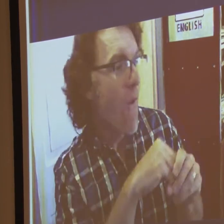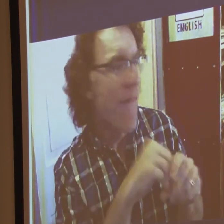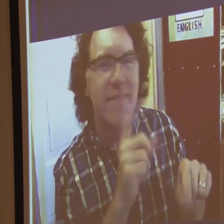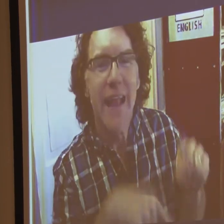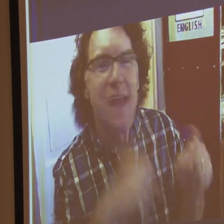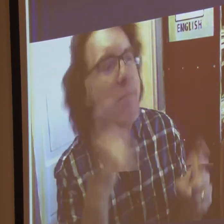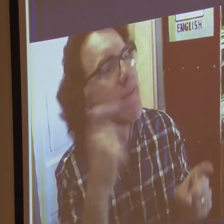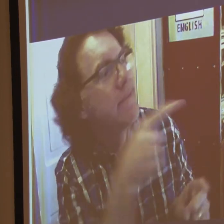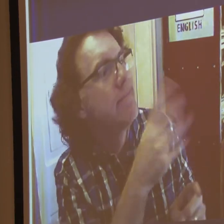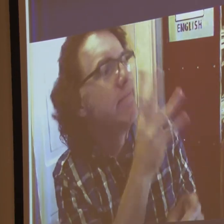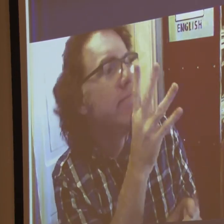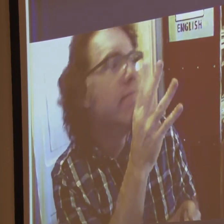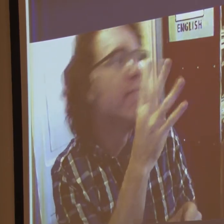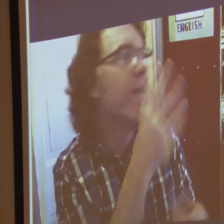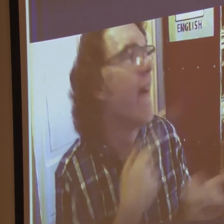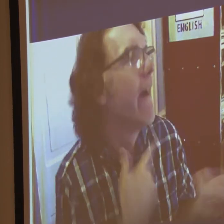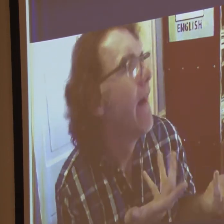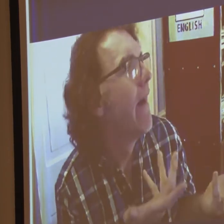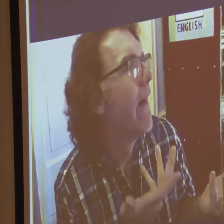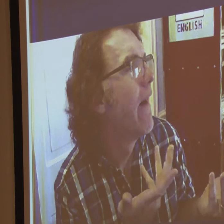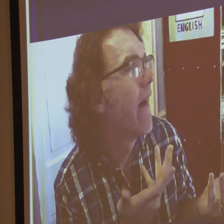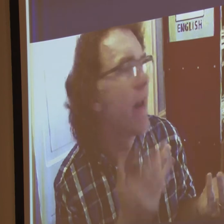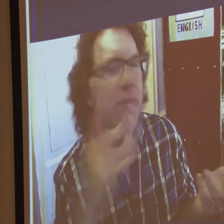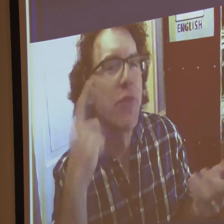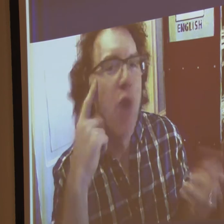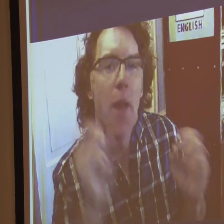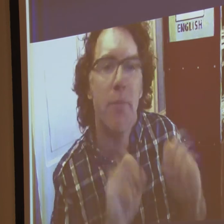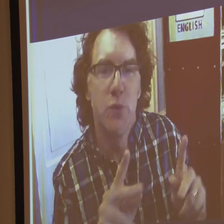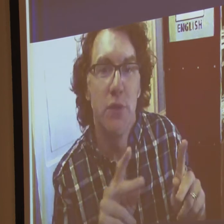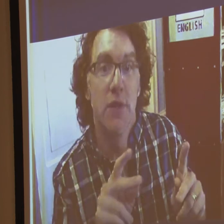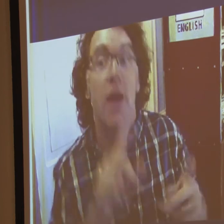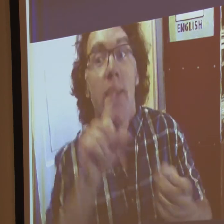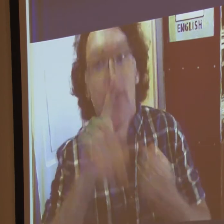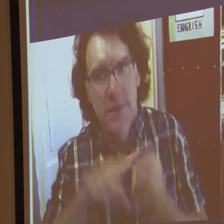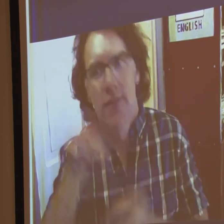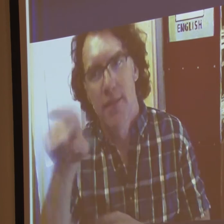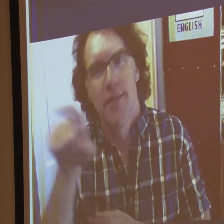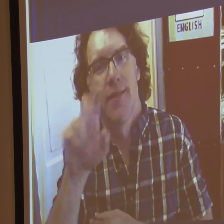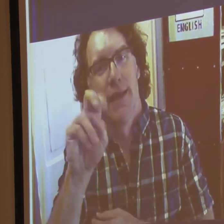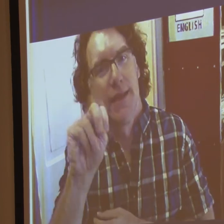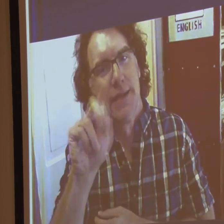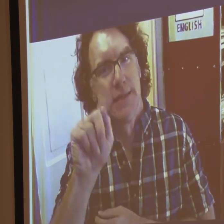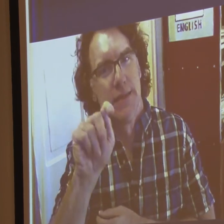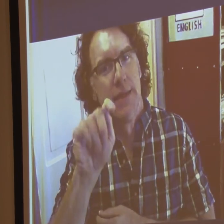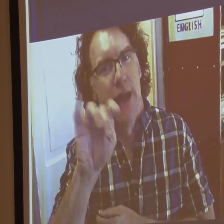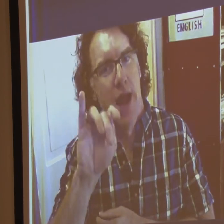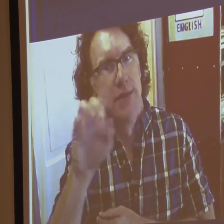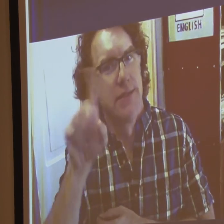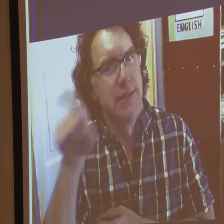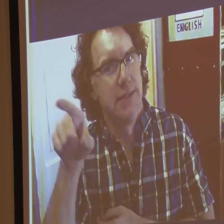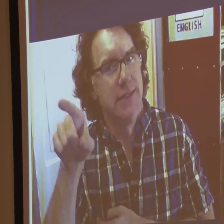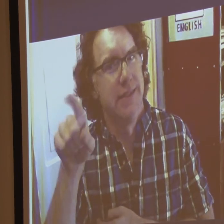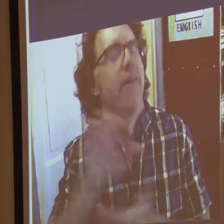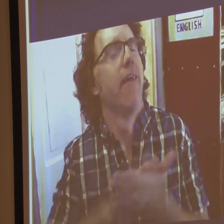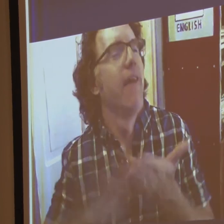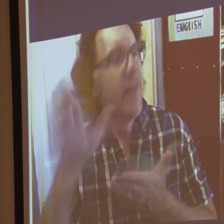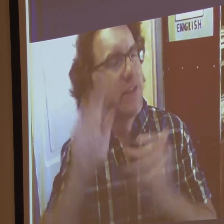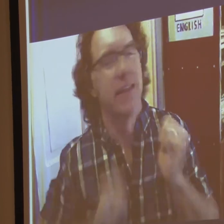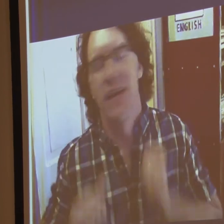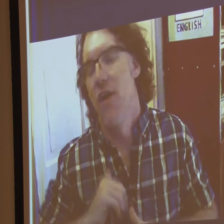But I couldn't get involved in the theater in high school because nobody had ever heard of a deaf person